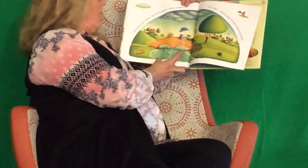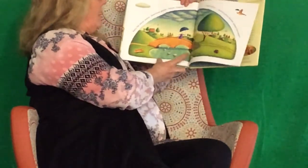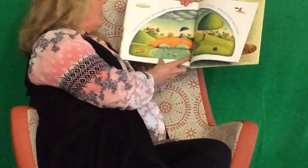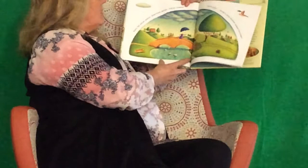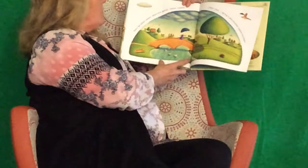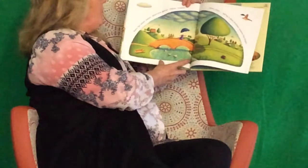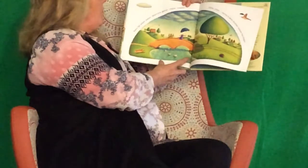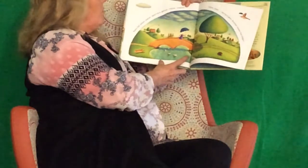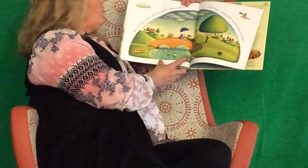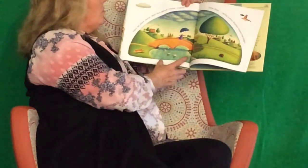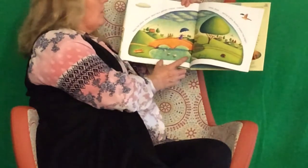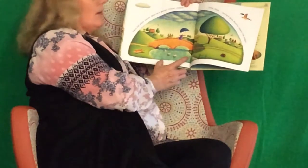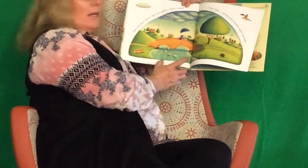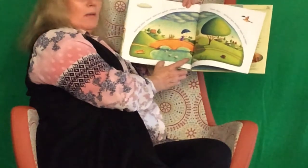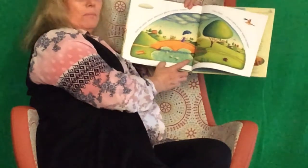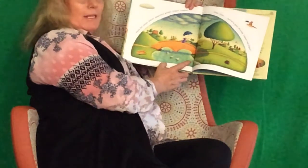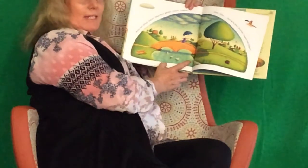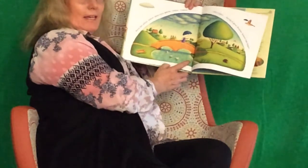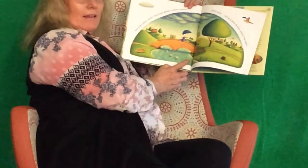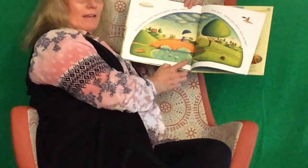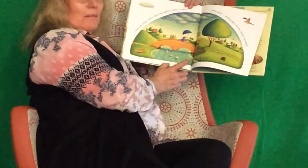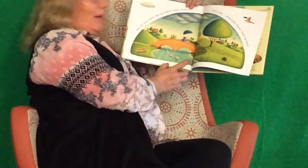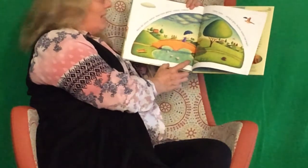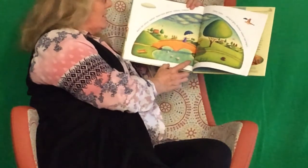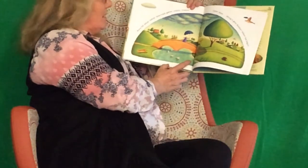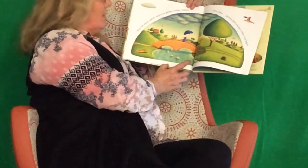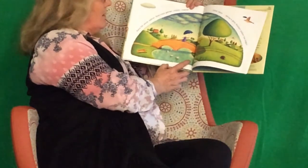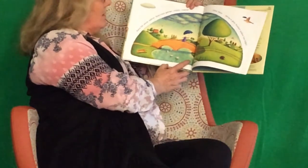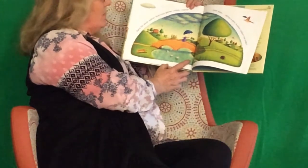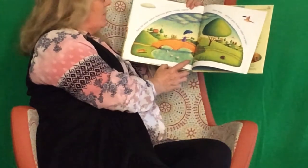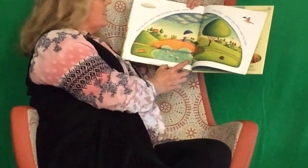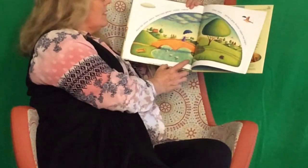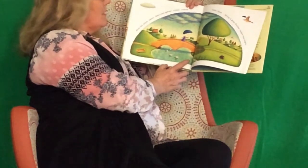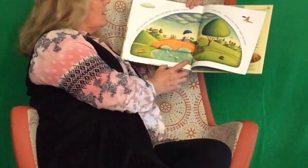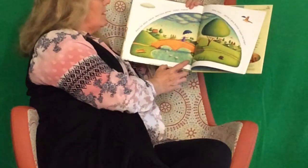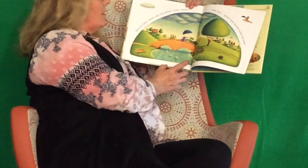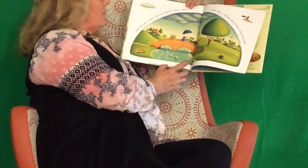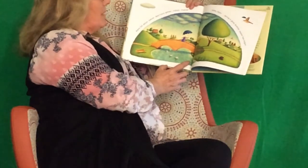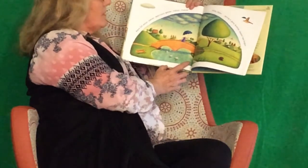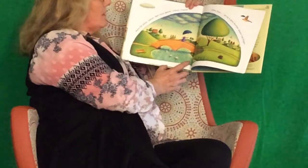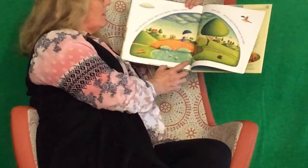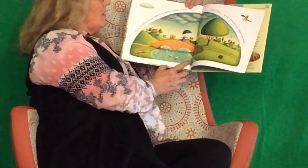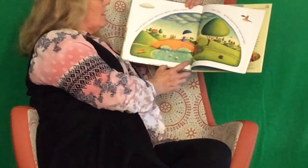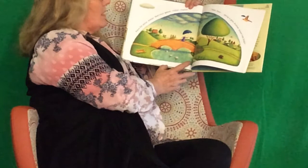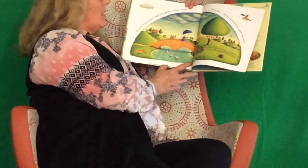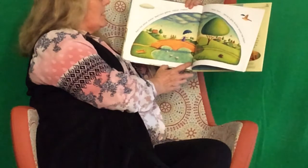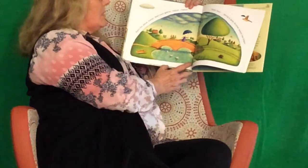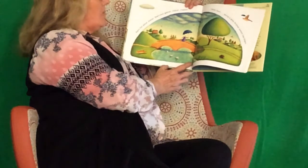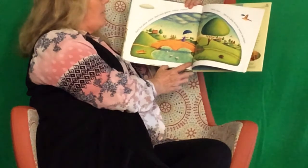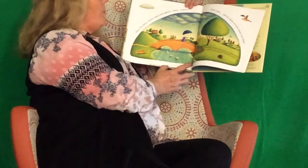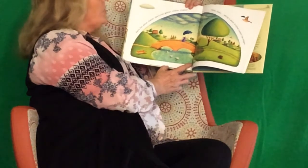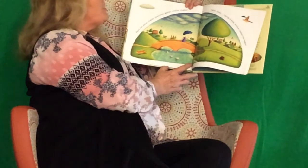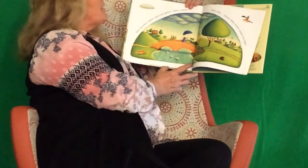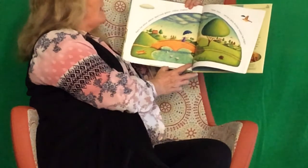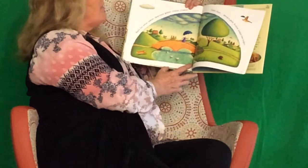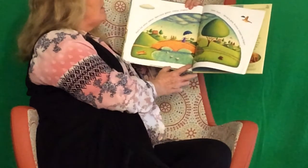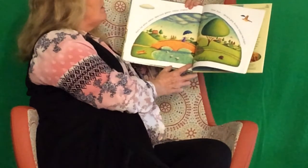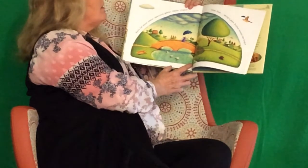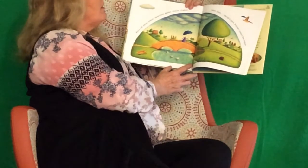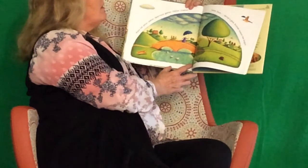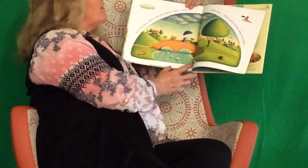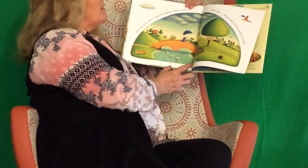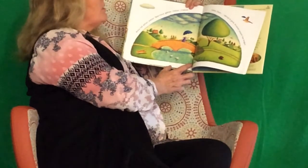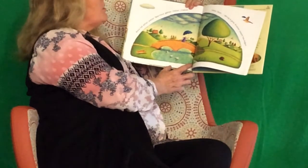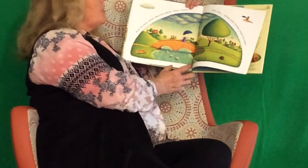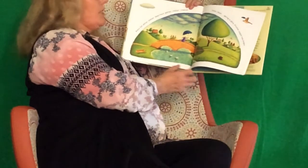Rains fall. Pitter, patter. Pitter, patter. Sparrows gather.